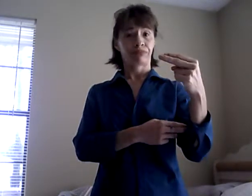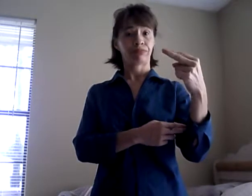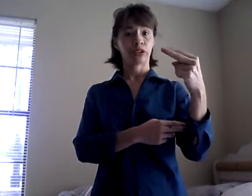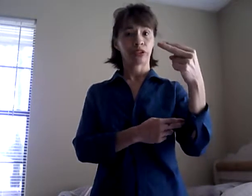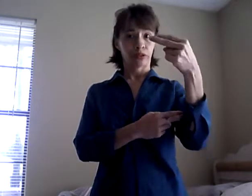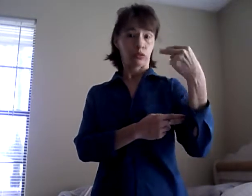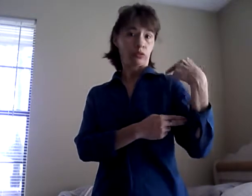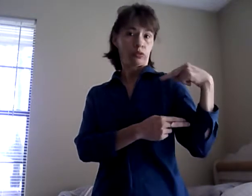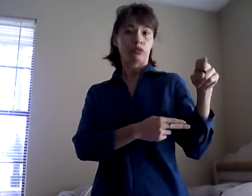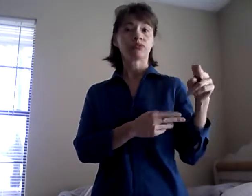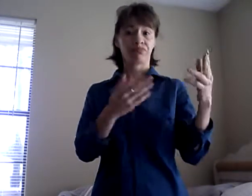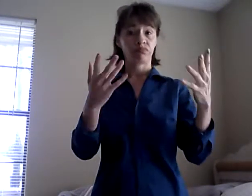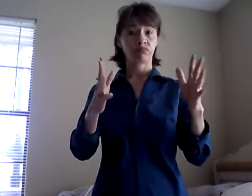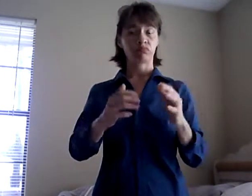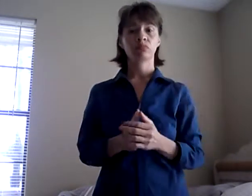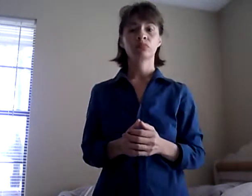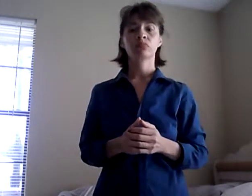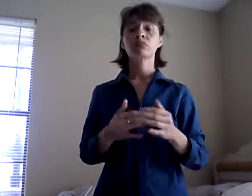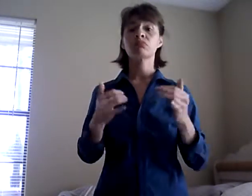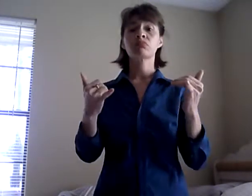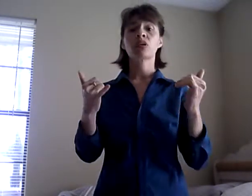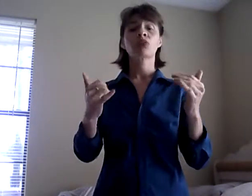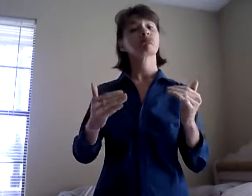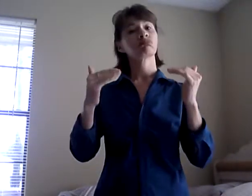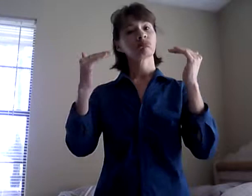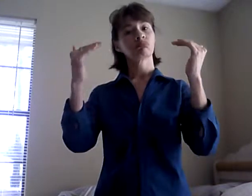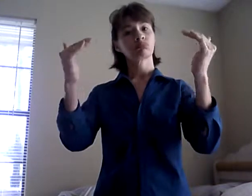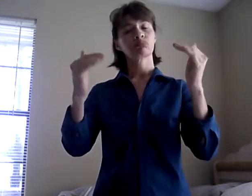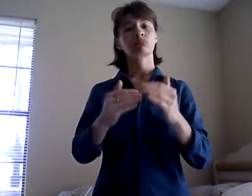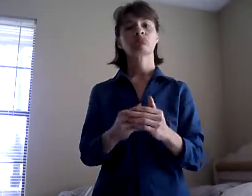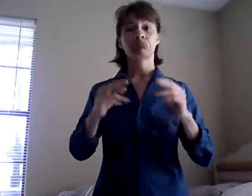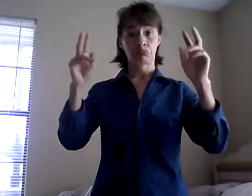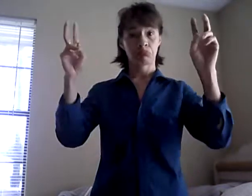I would like to go into my next topic, which are the ancient ones.